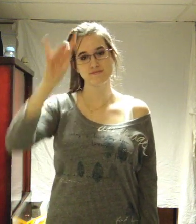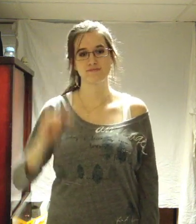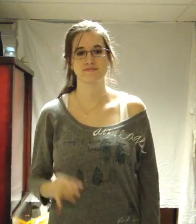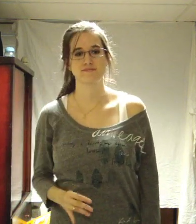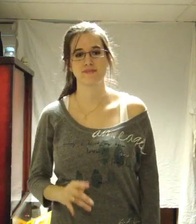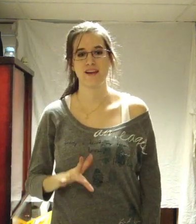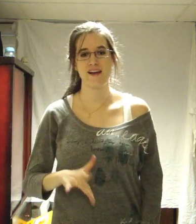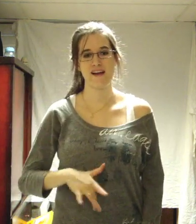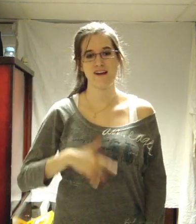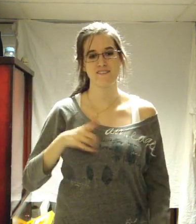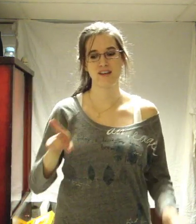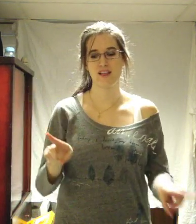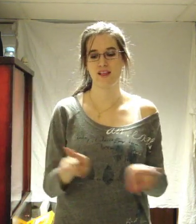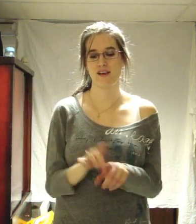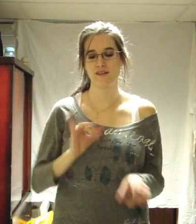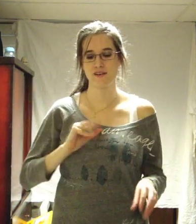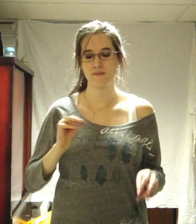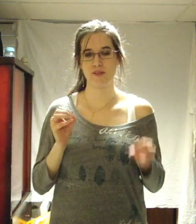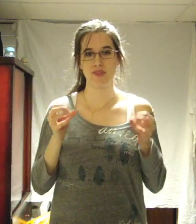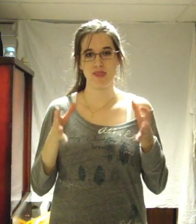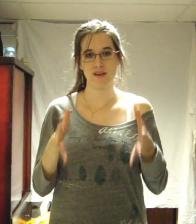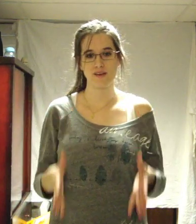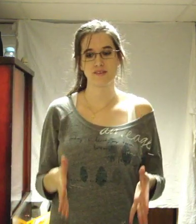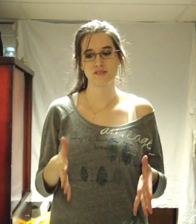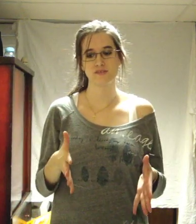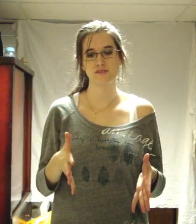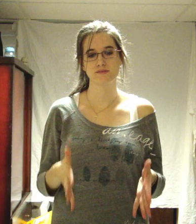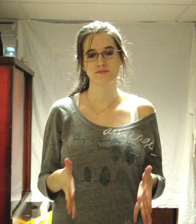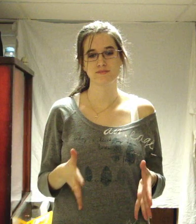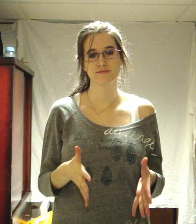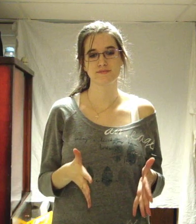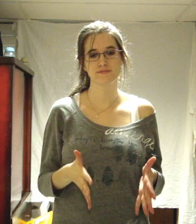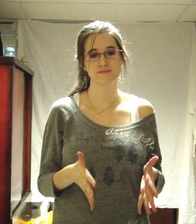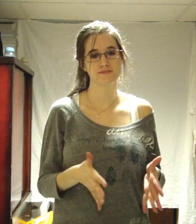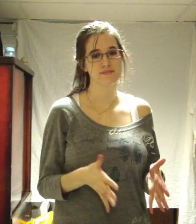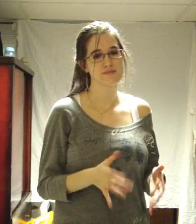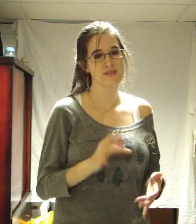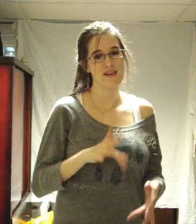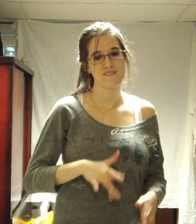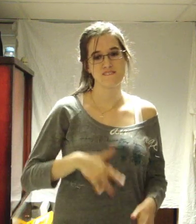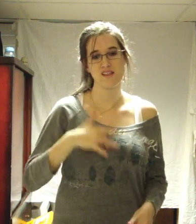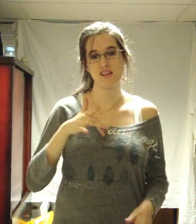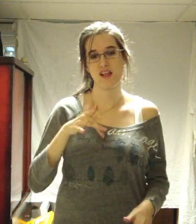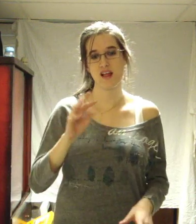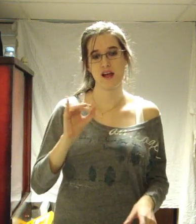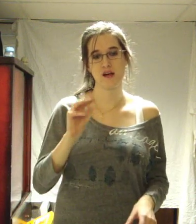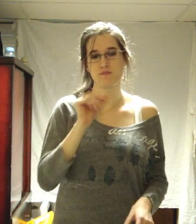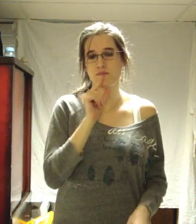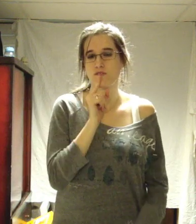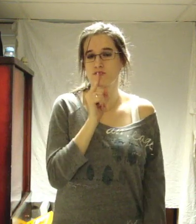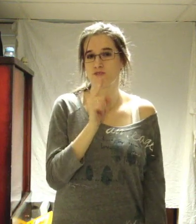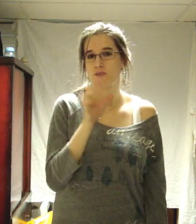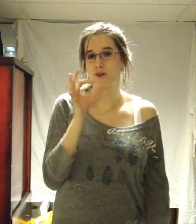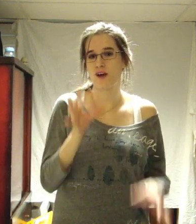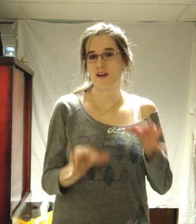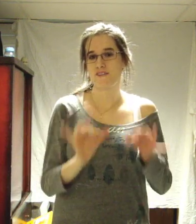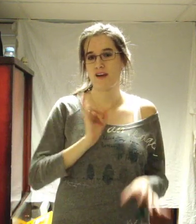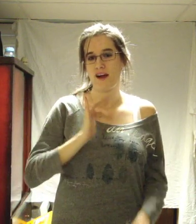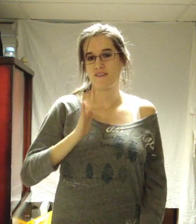I feel like I'm lost I feel like I'm not sure if I feel